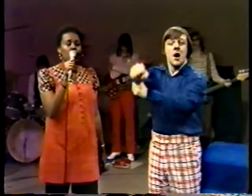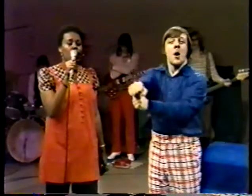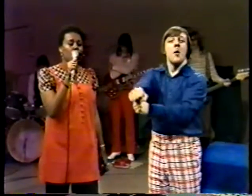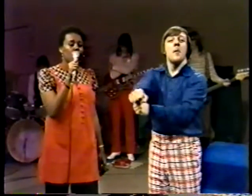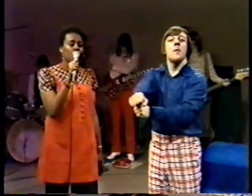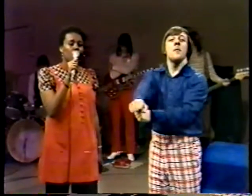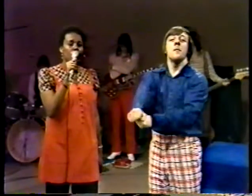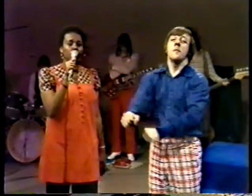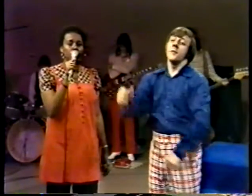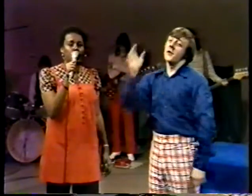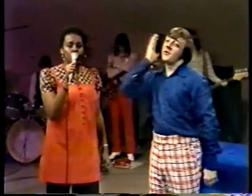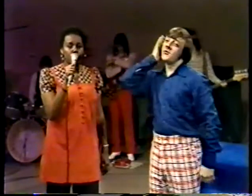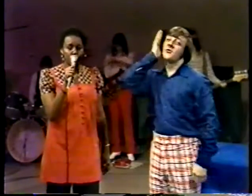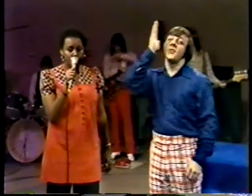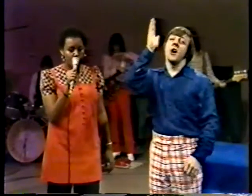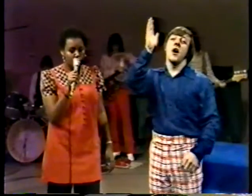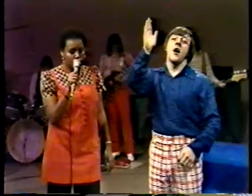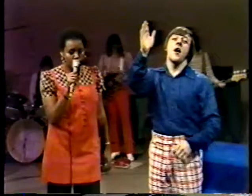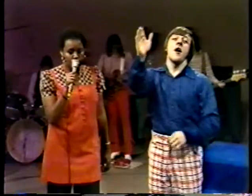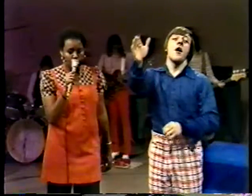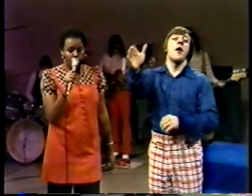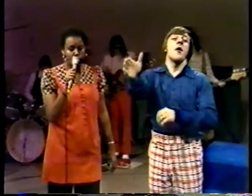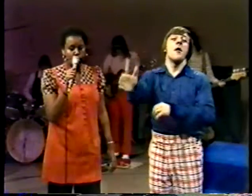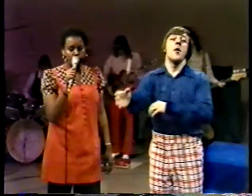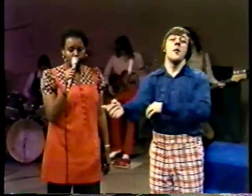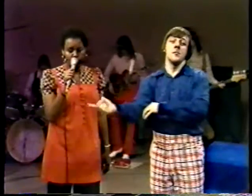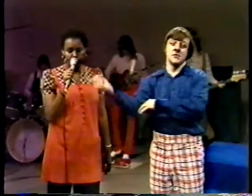someday.